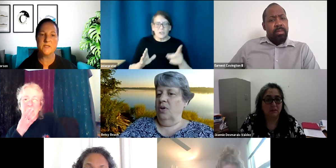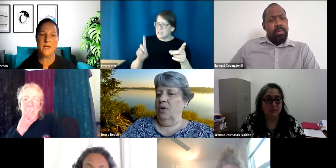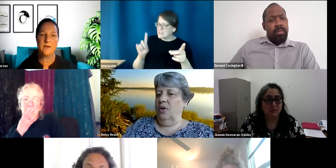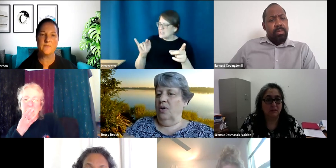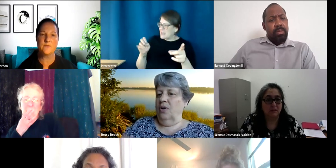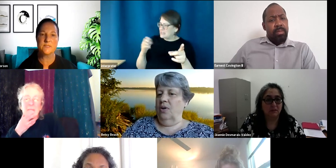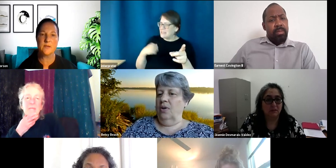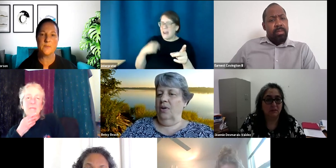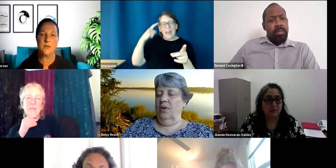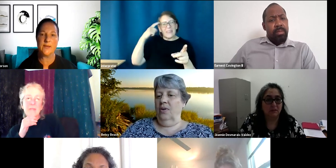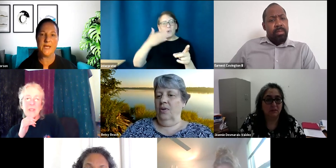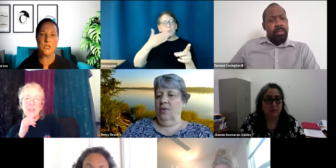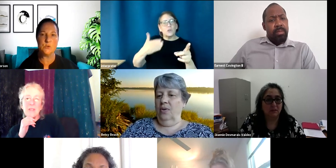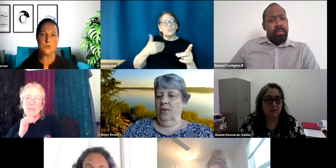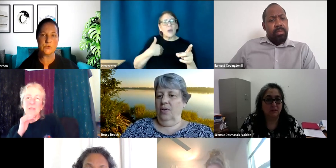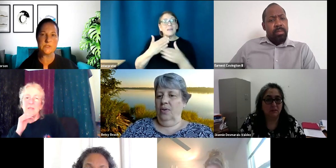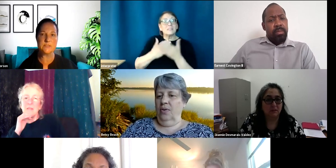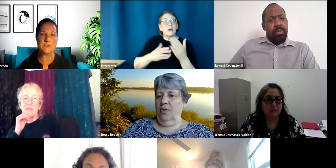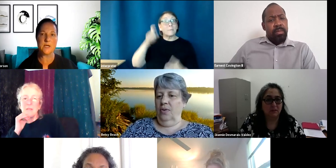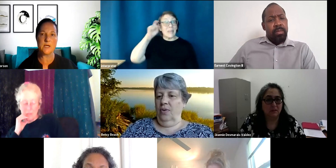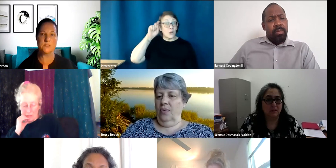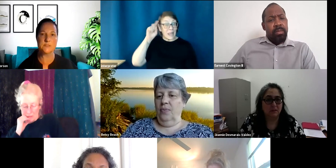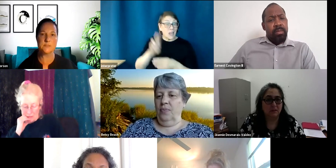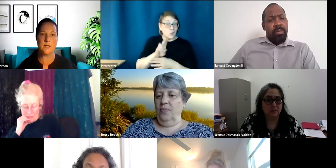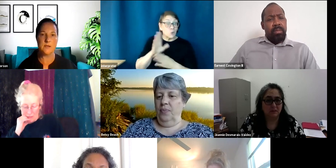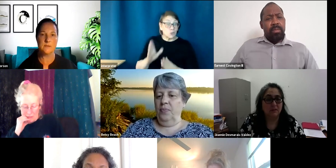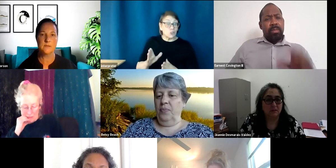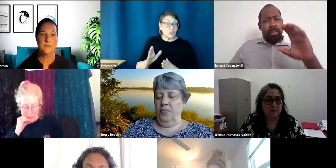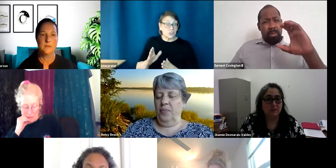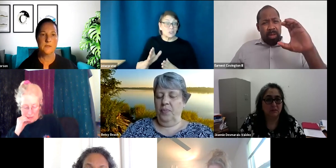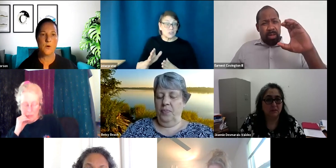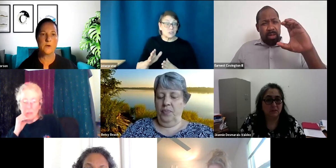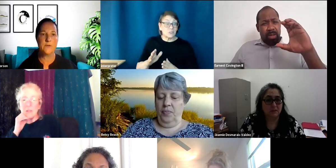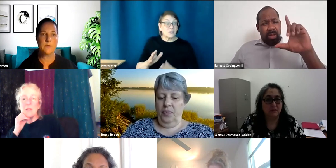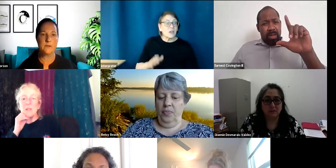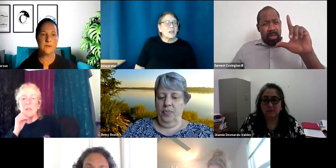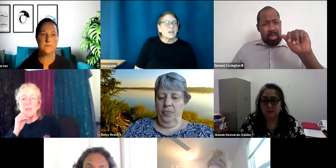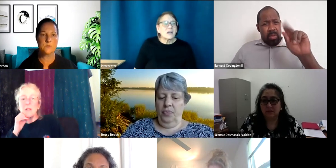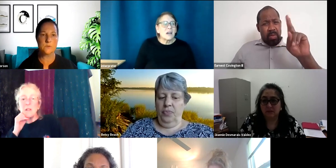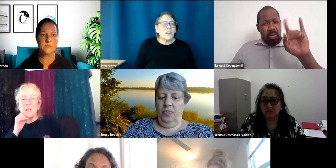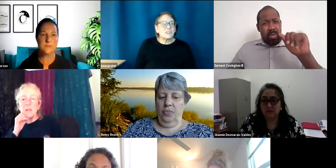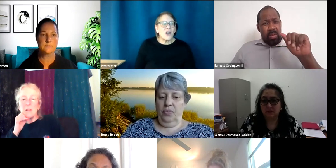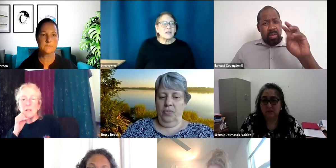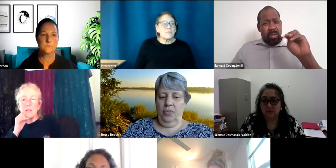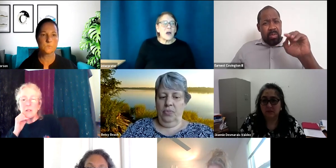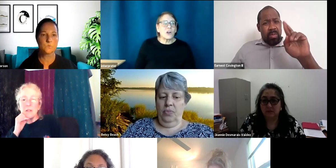good to have some hearing aid users, you know, hard of hearing individuals. talking about